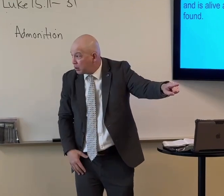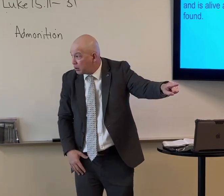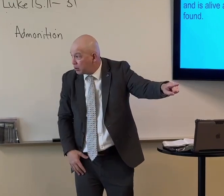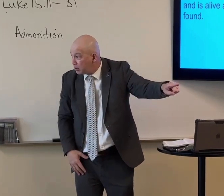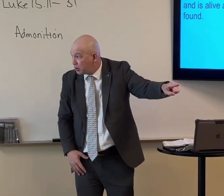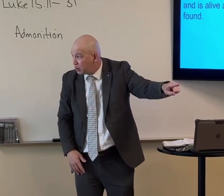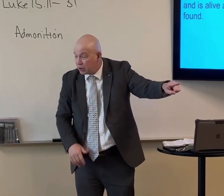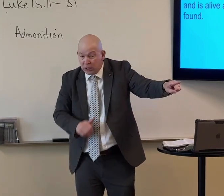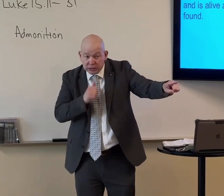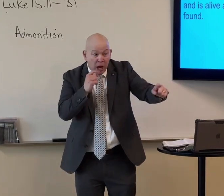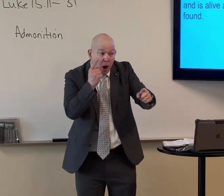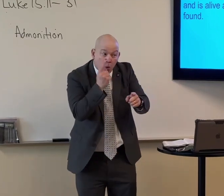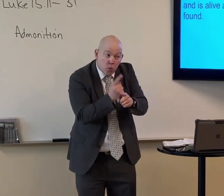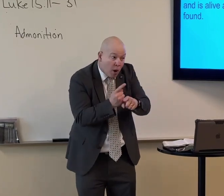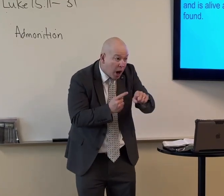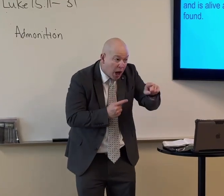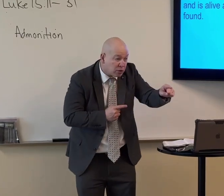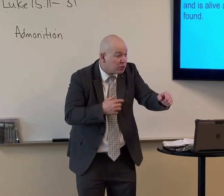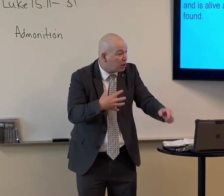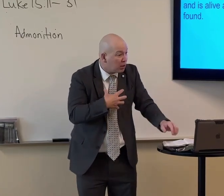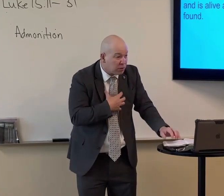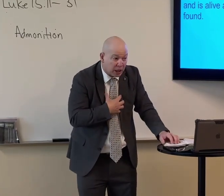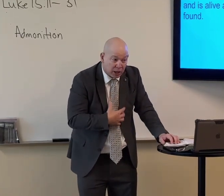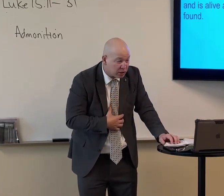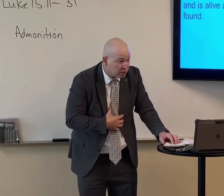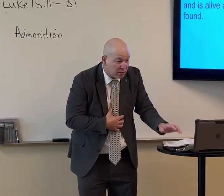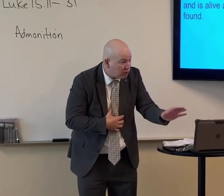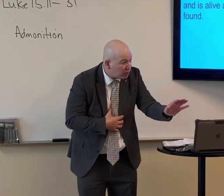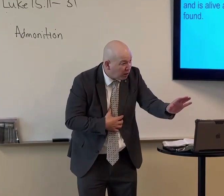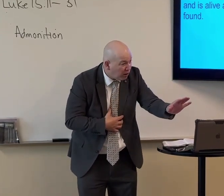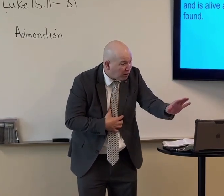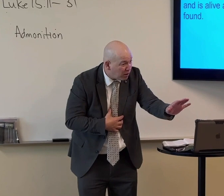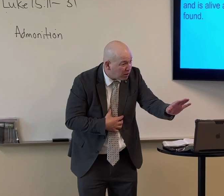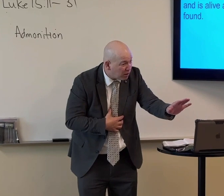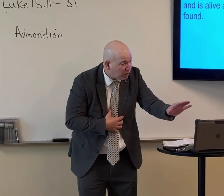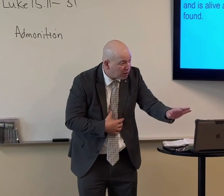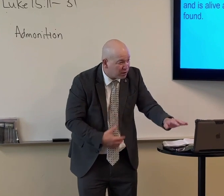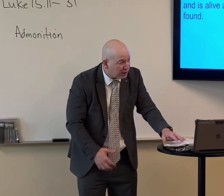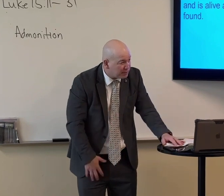It was not right for his older son to be angry. It was not right for his older son to complain.